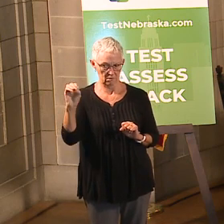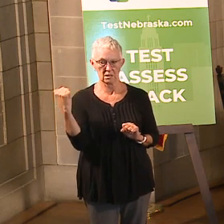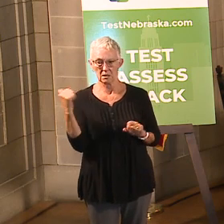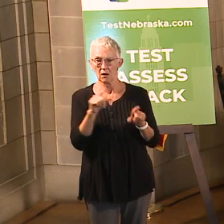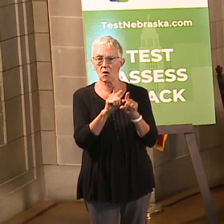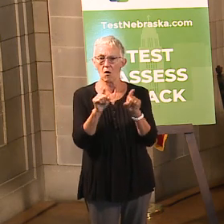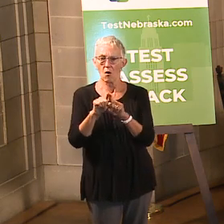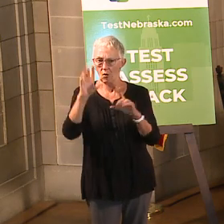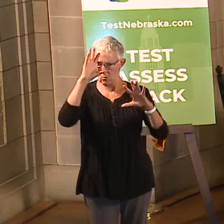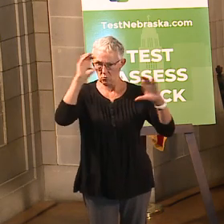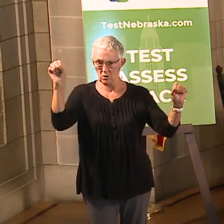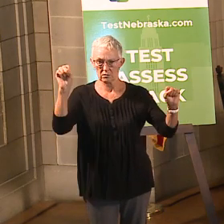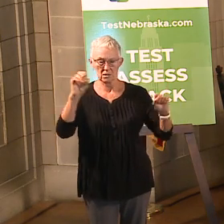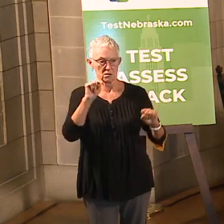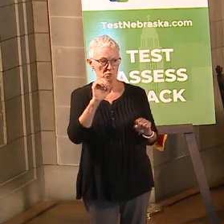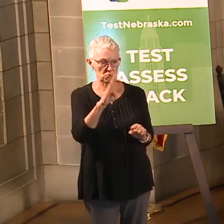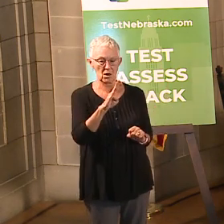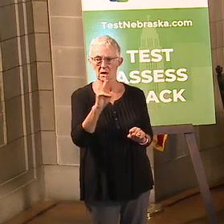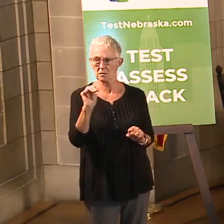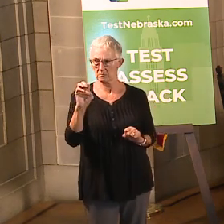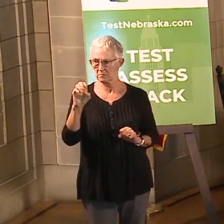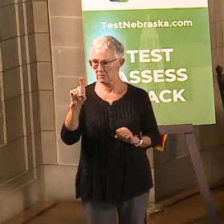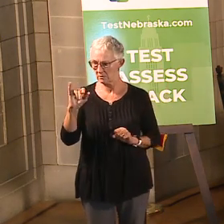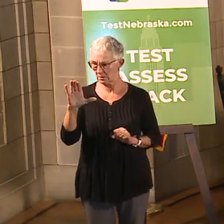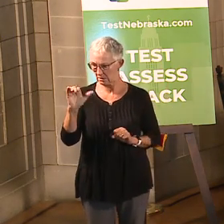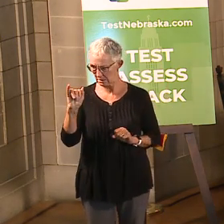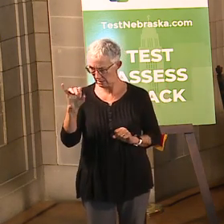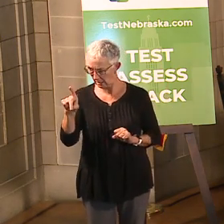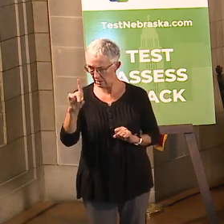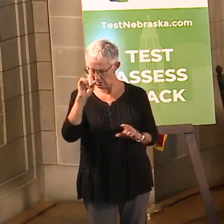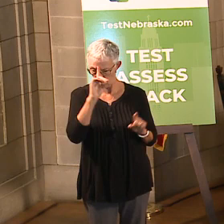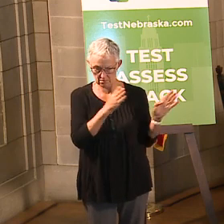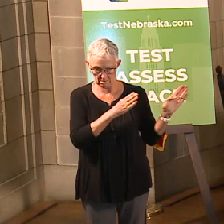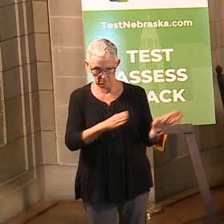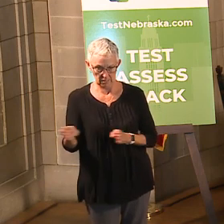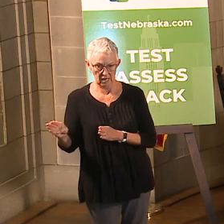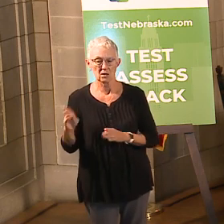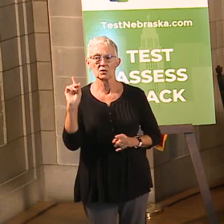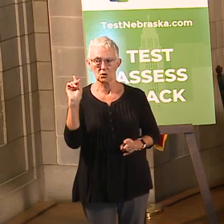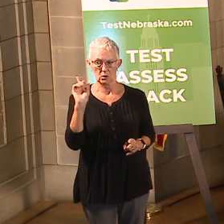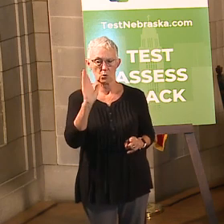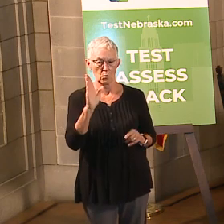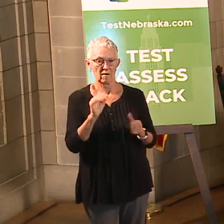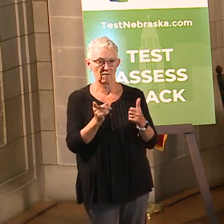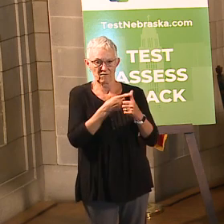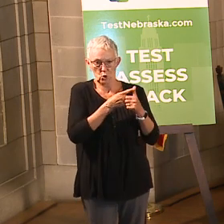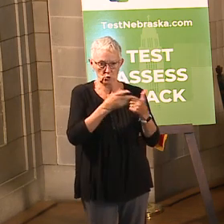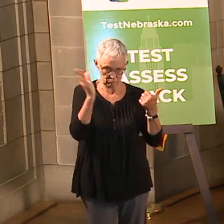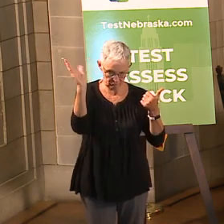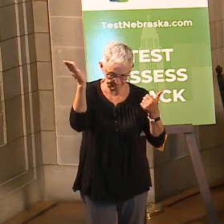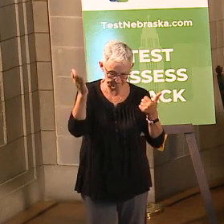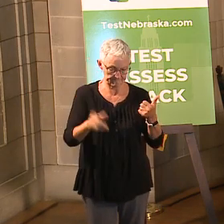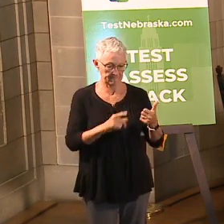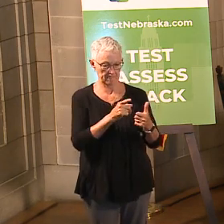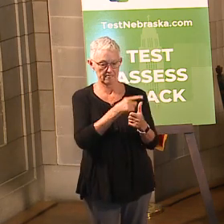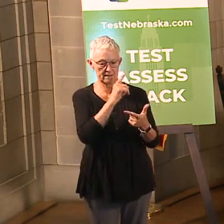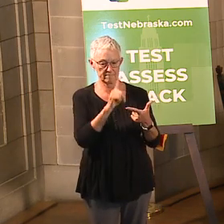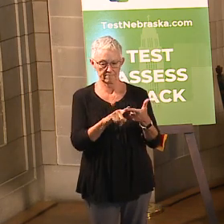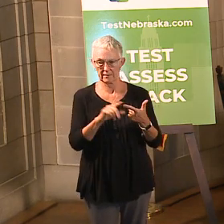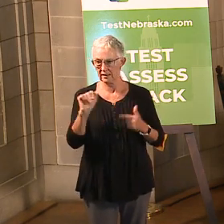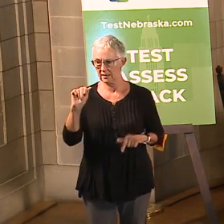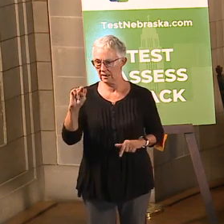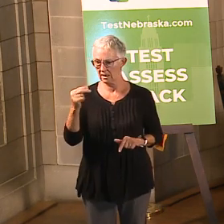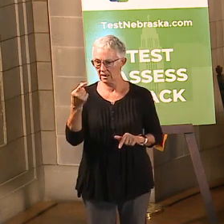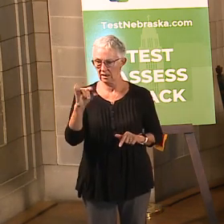Medicaid plans, right? He's the president of that organization, so Tim will be talking first, and then we're going to have Angie